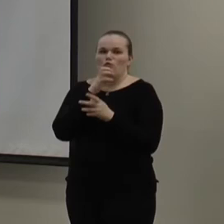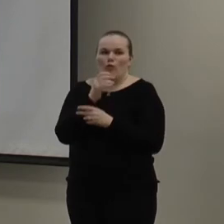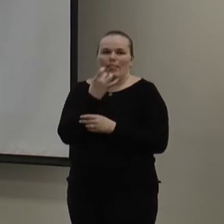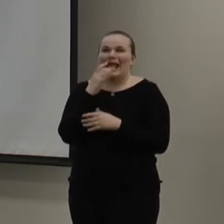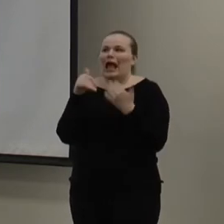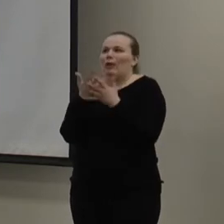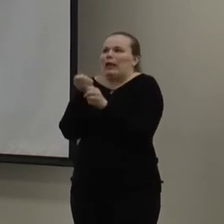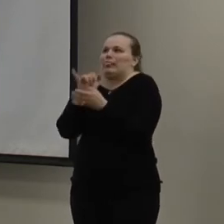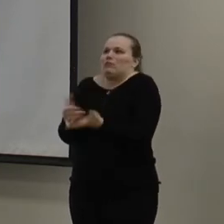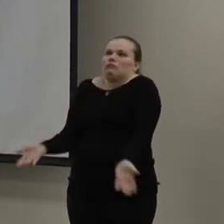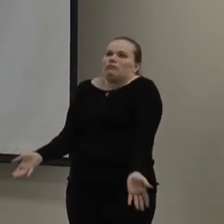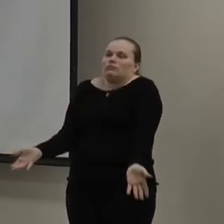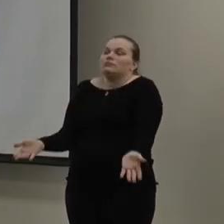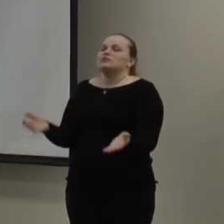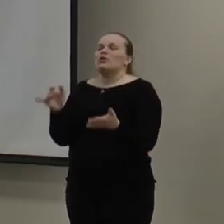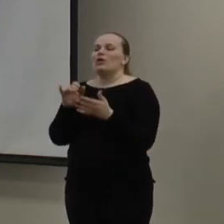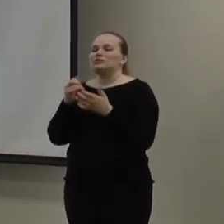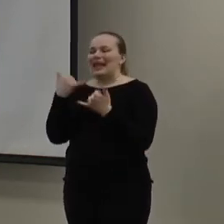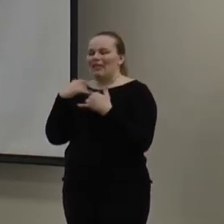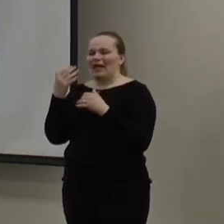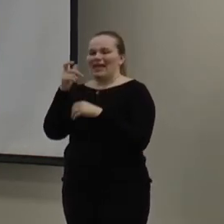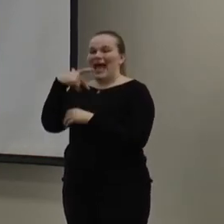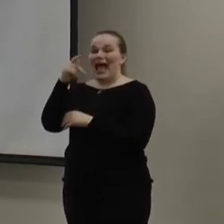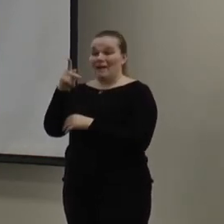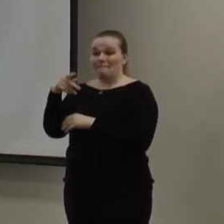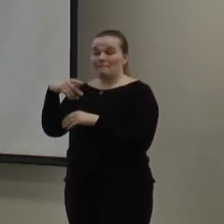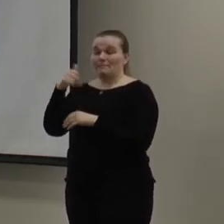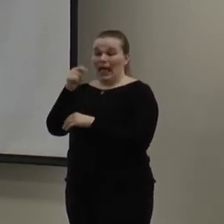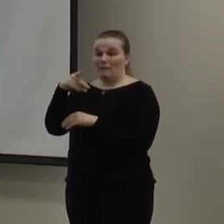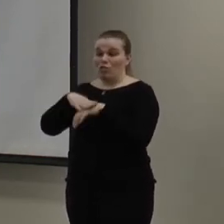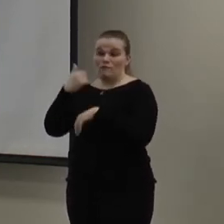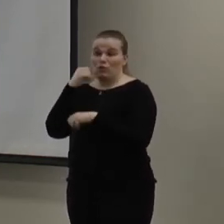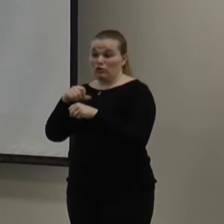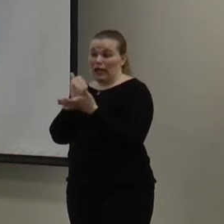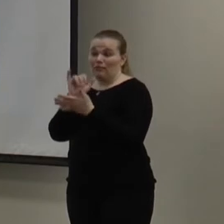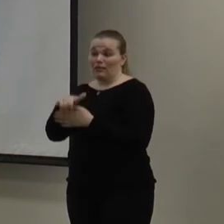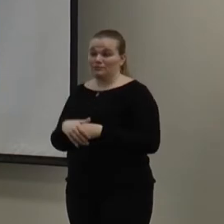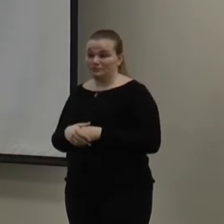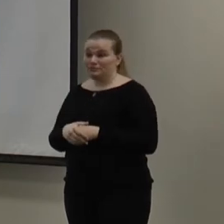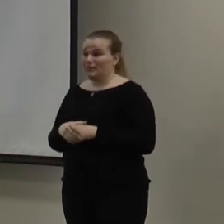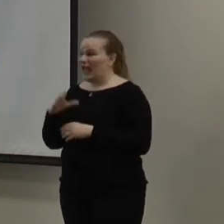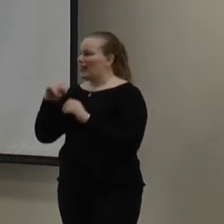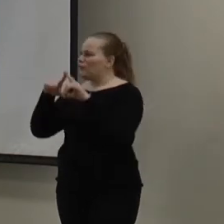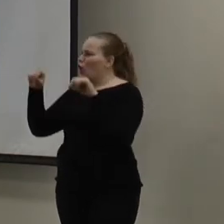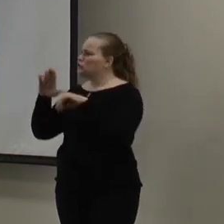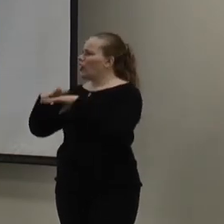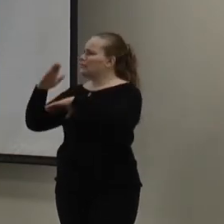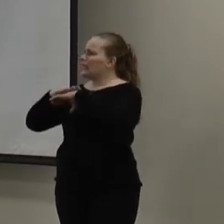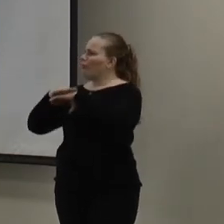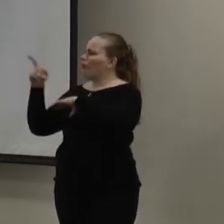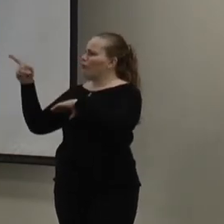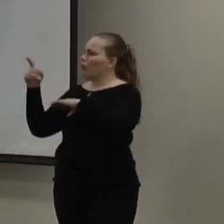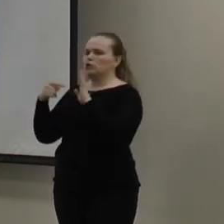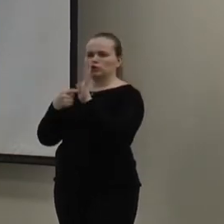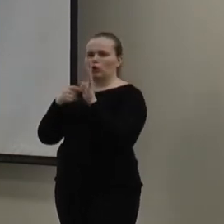how do I get that? So, there is an app out there that can help you with that. And, there's cards on that welcome